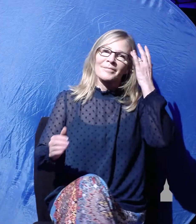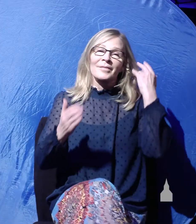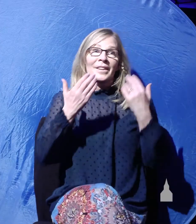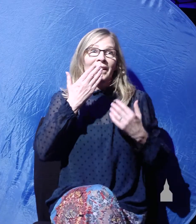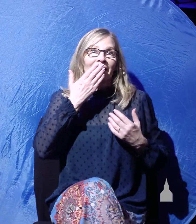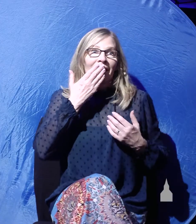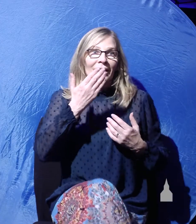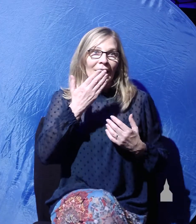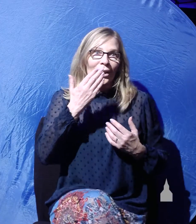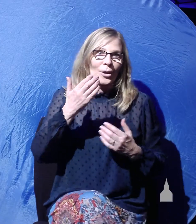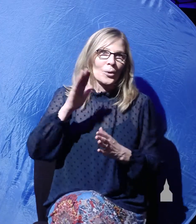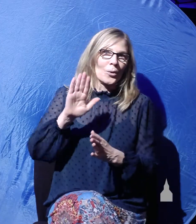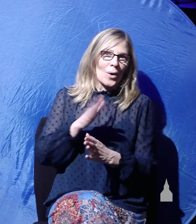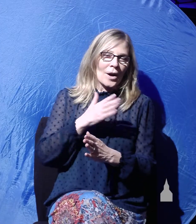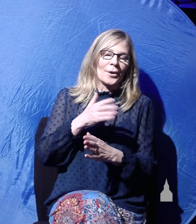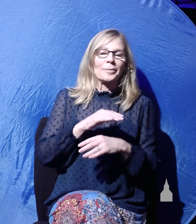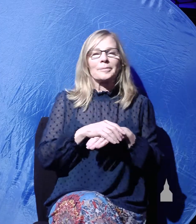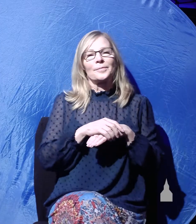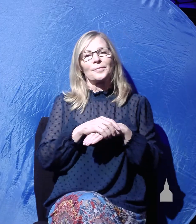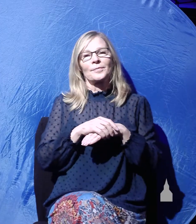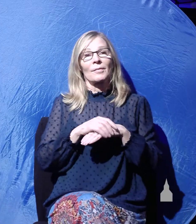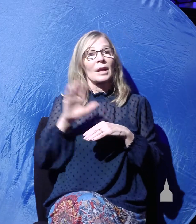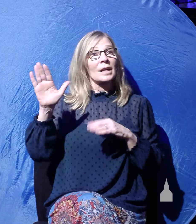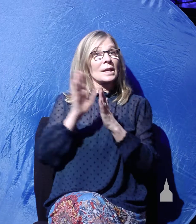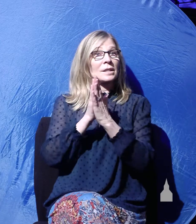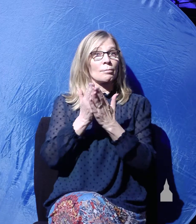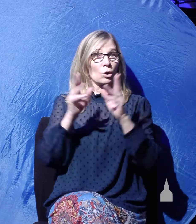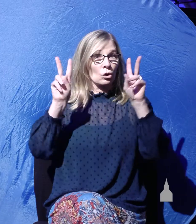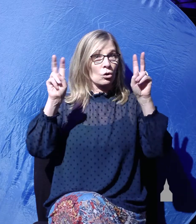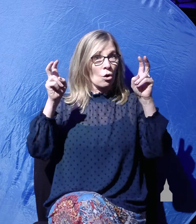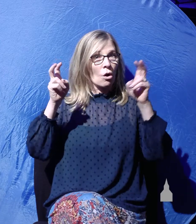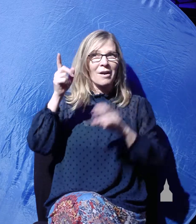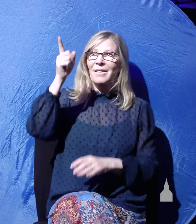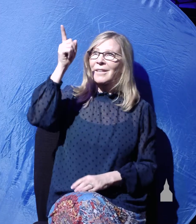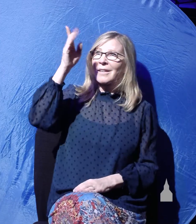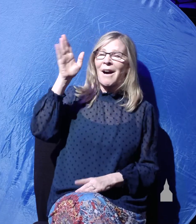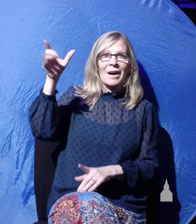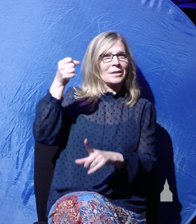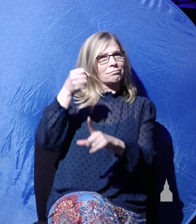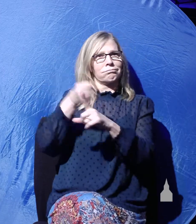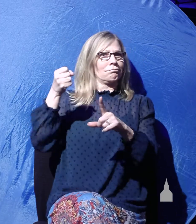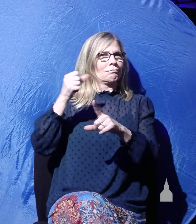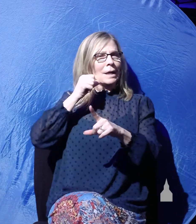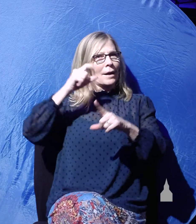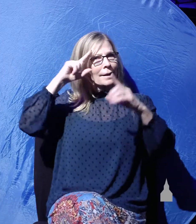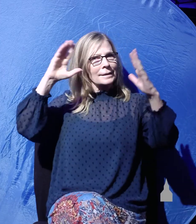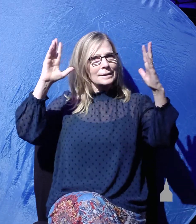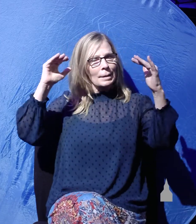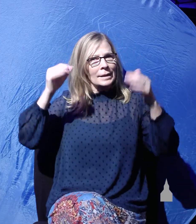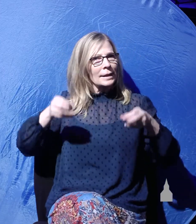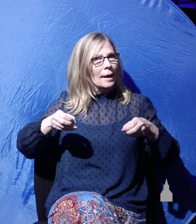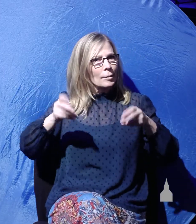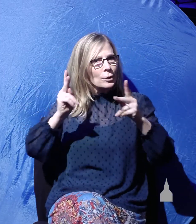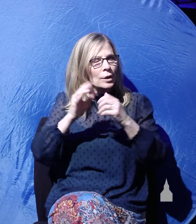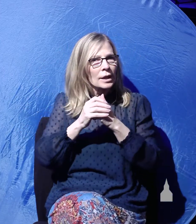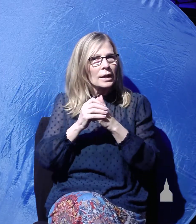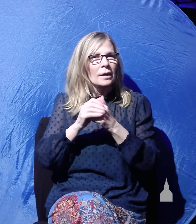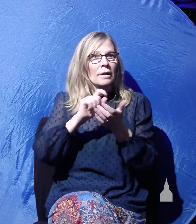In his book entitled, God's Unexpected Opportunities, author Joe Stoll makes